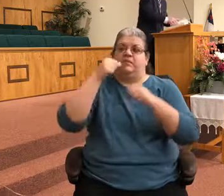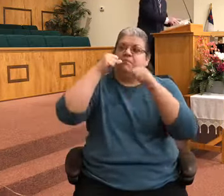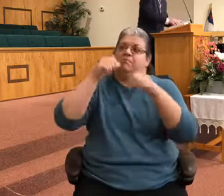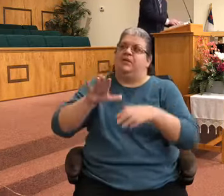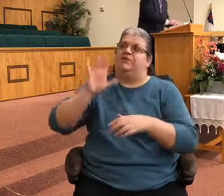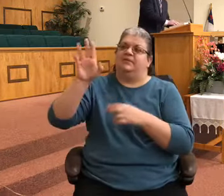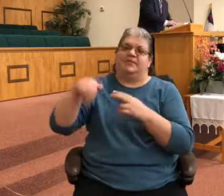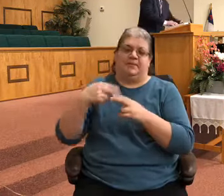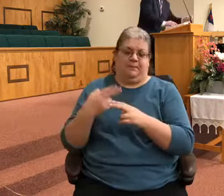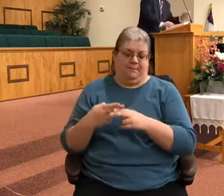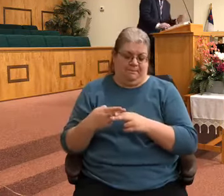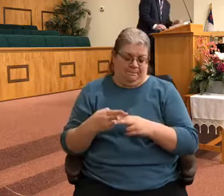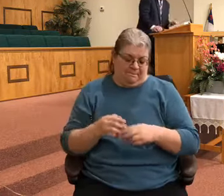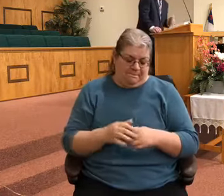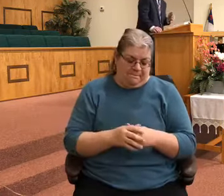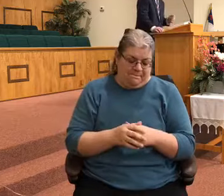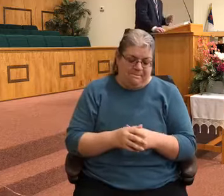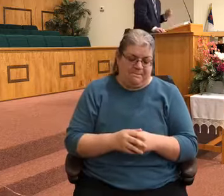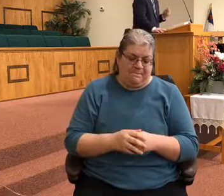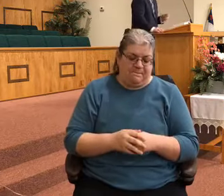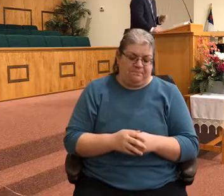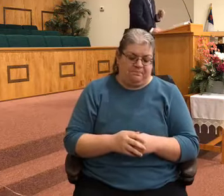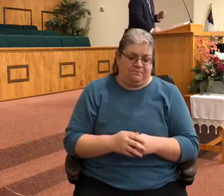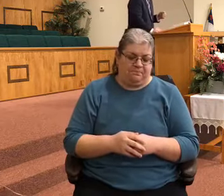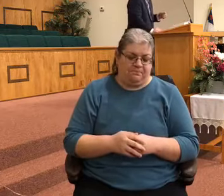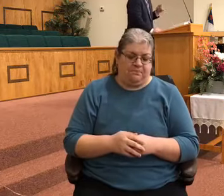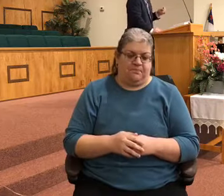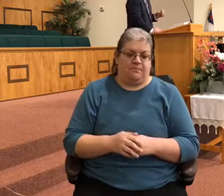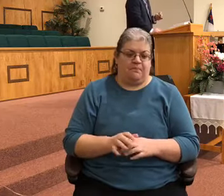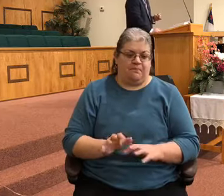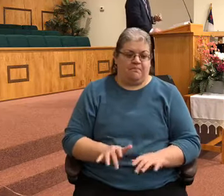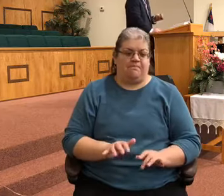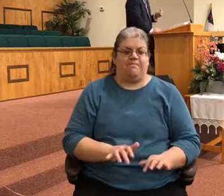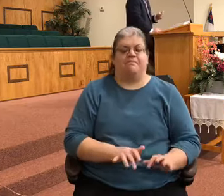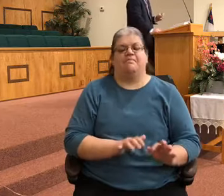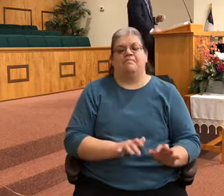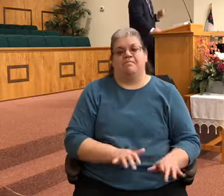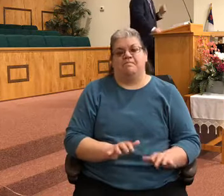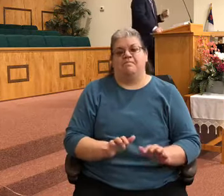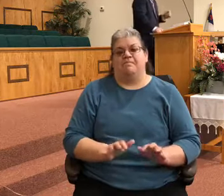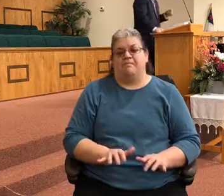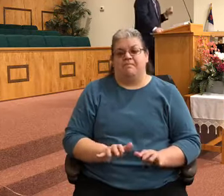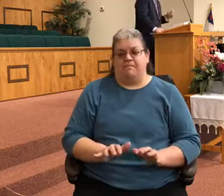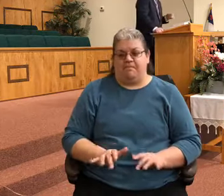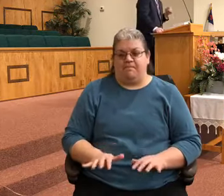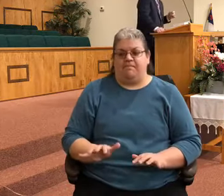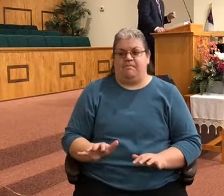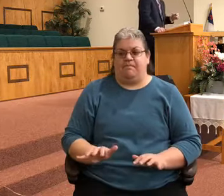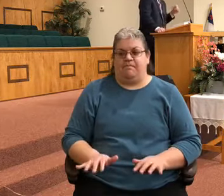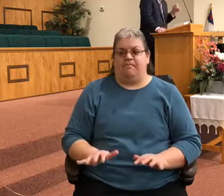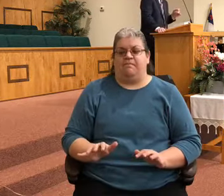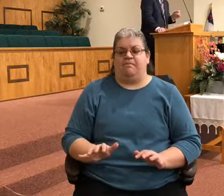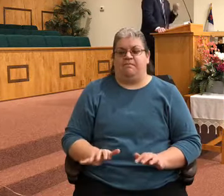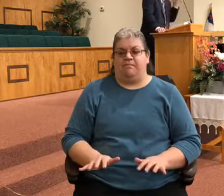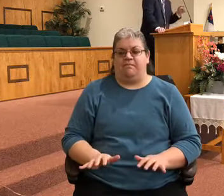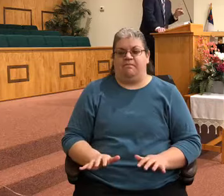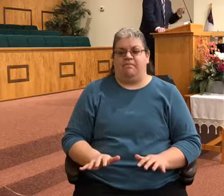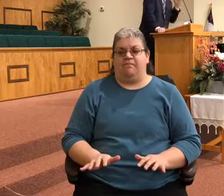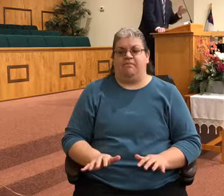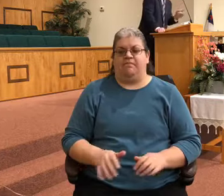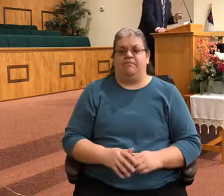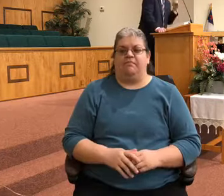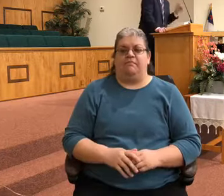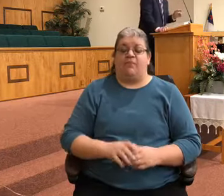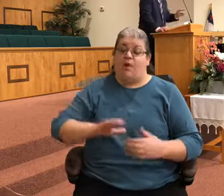praise